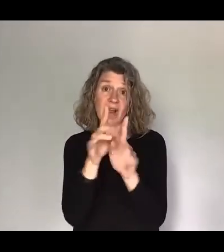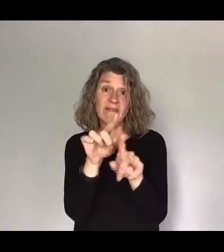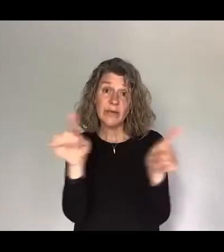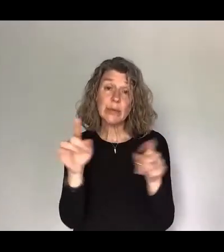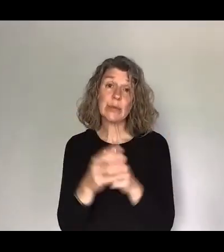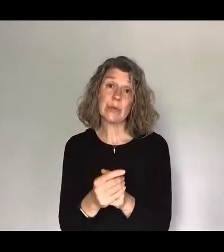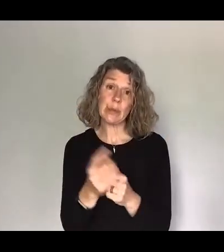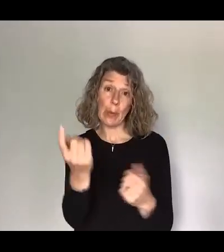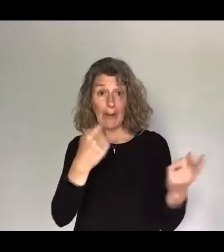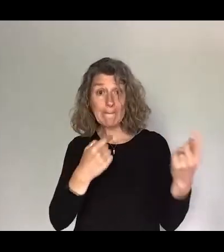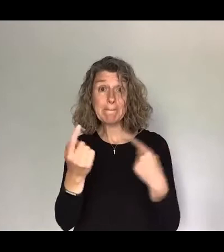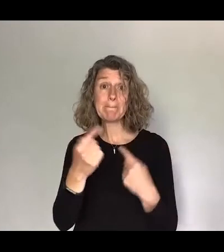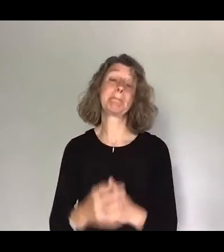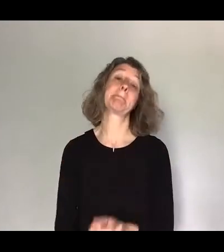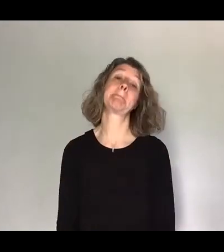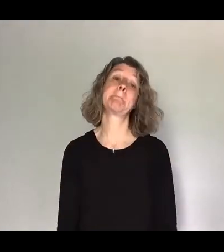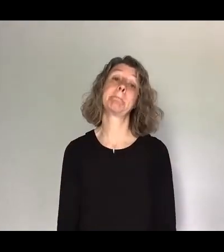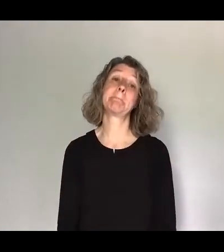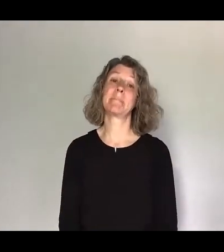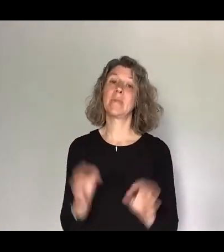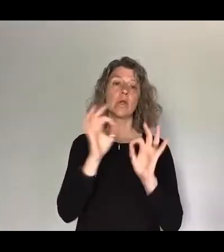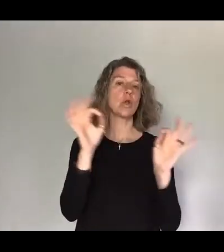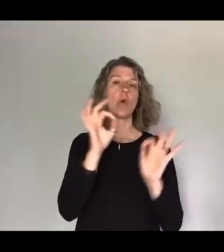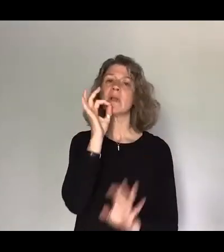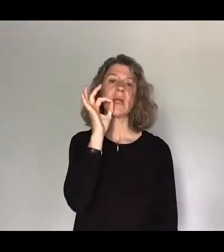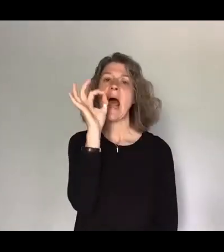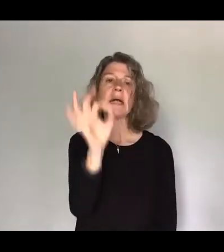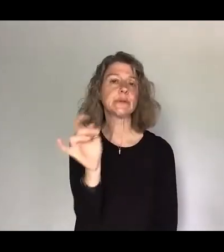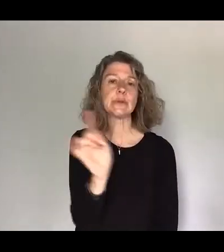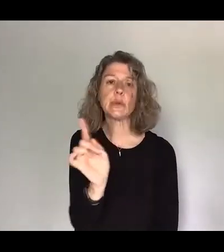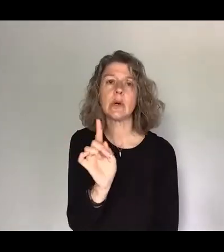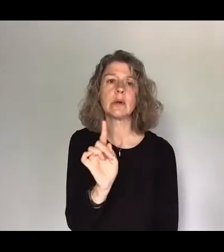space no one will ask you what it is we just want to bless what the Holy Spirit is doing